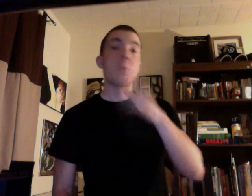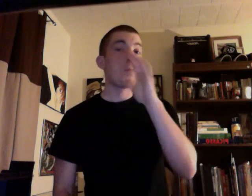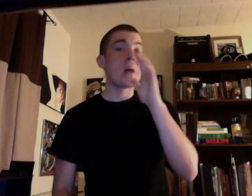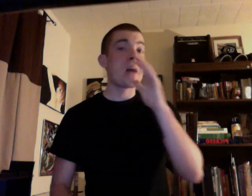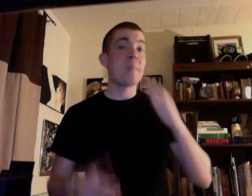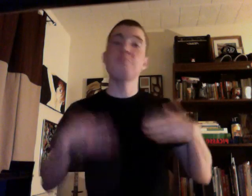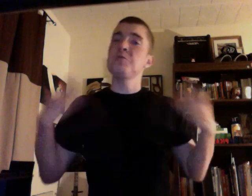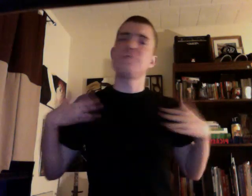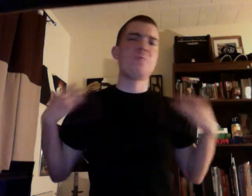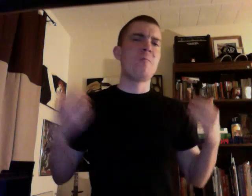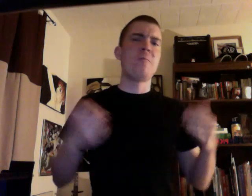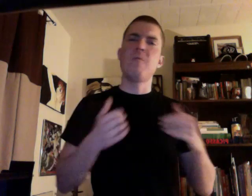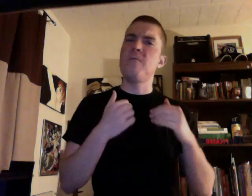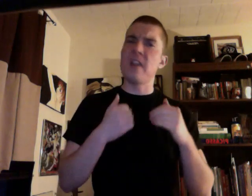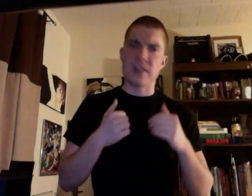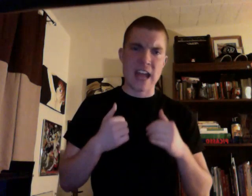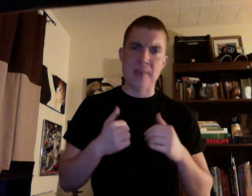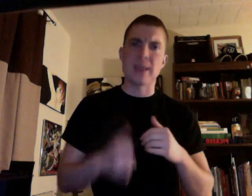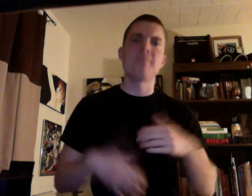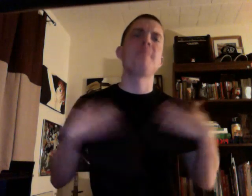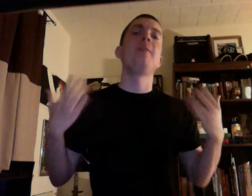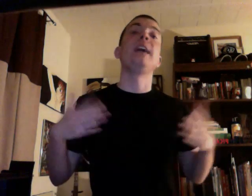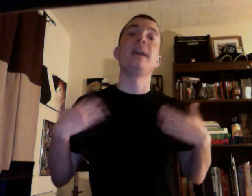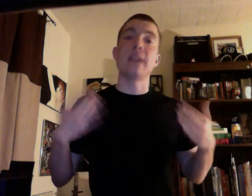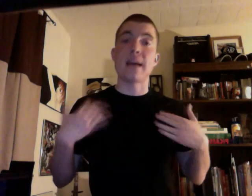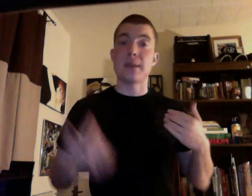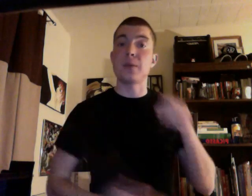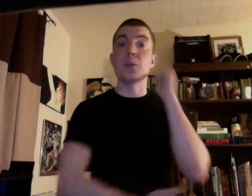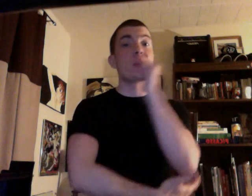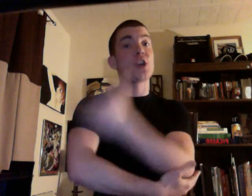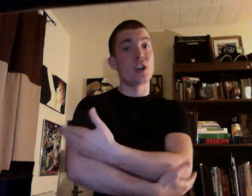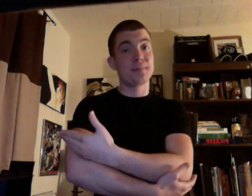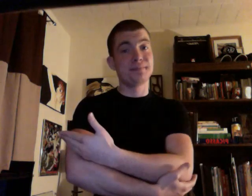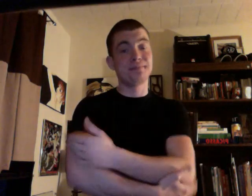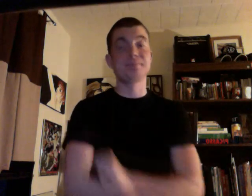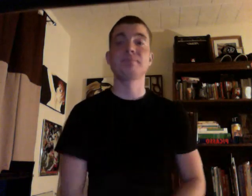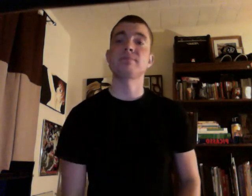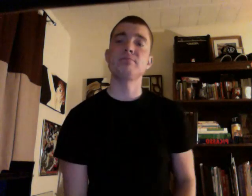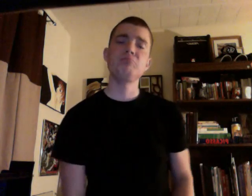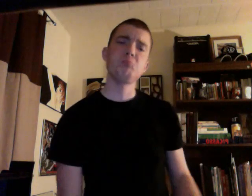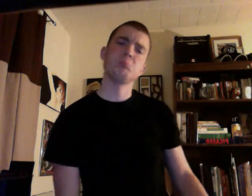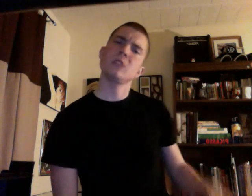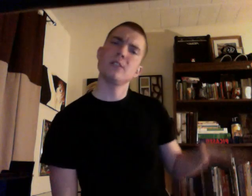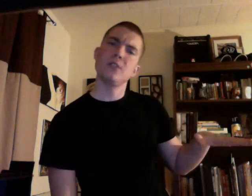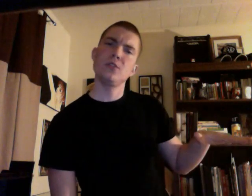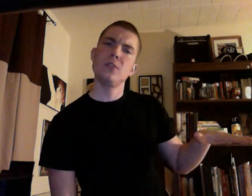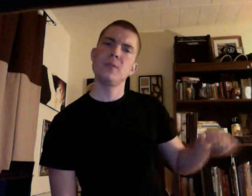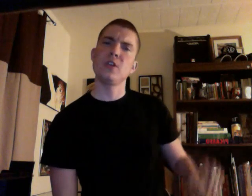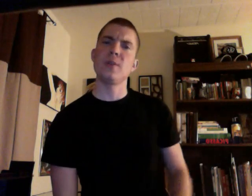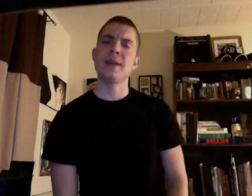My mom, very happy, very happy with her daughter, grew up a little bit,